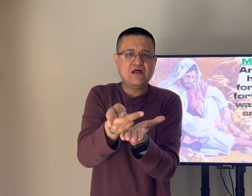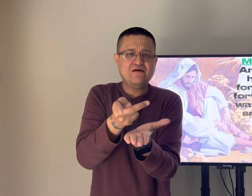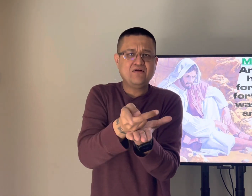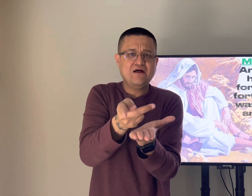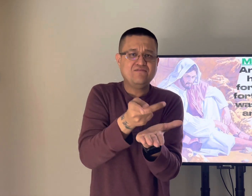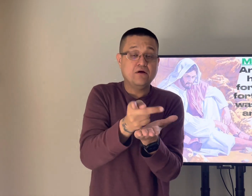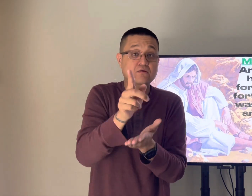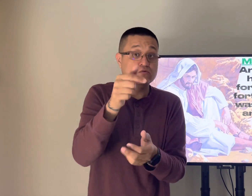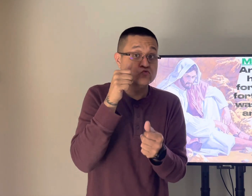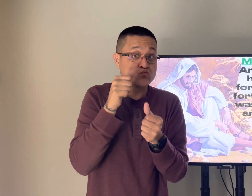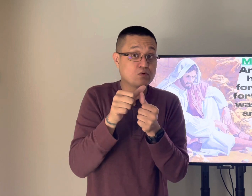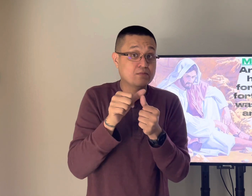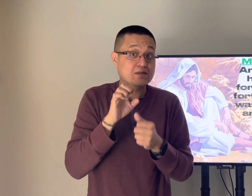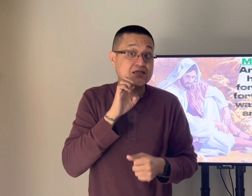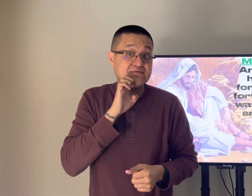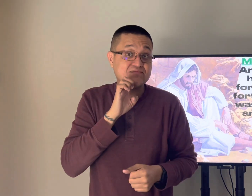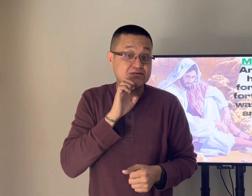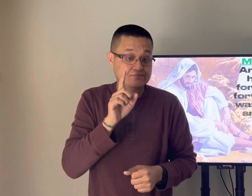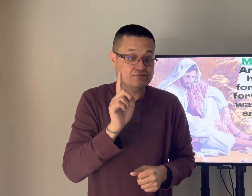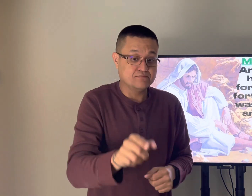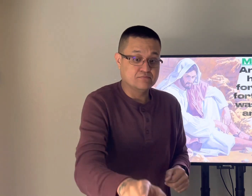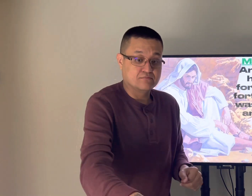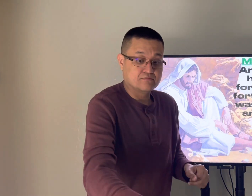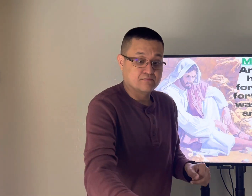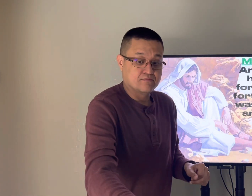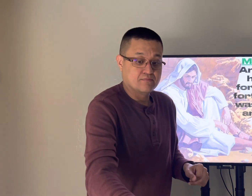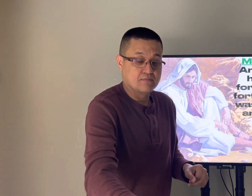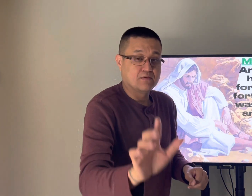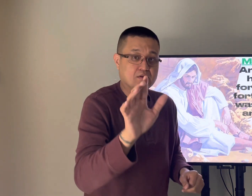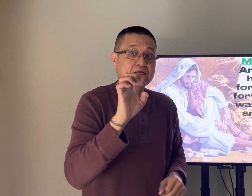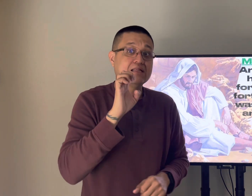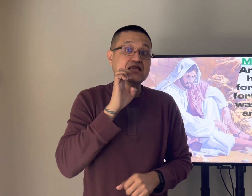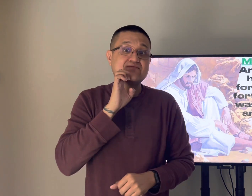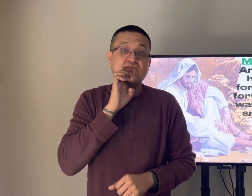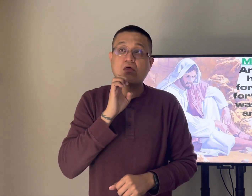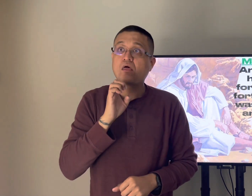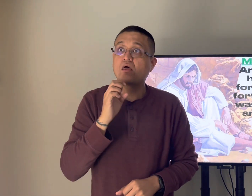the devil knows he can see people when they fail or when they become weak